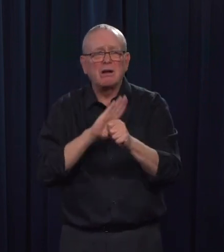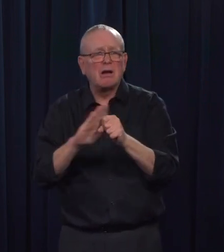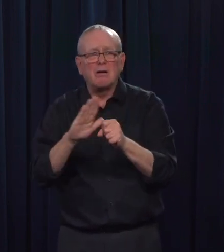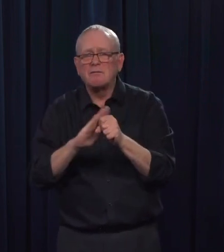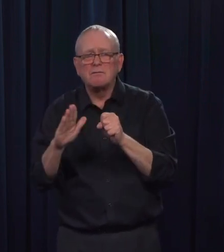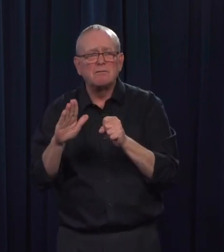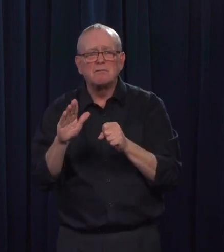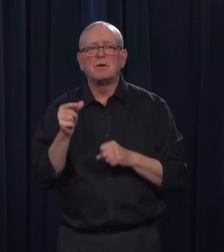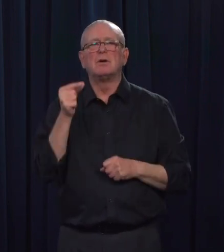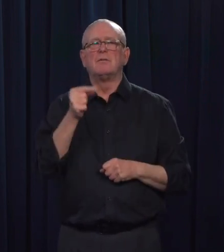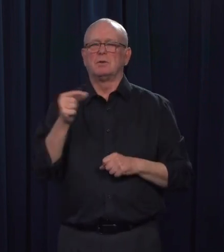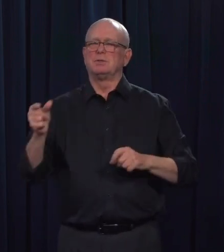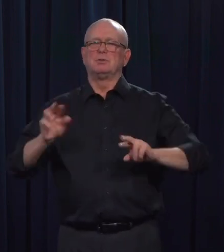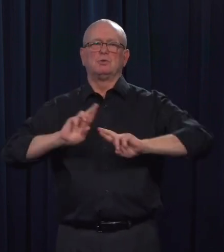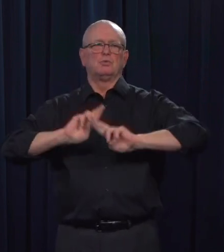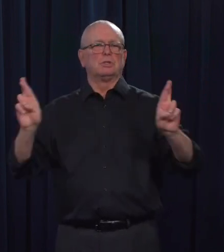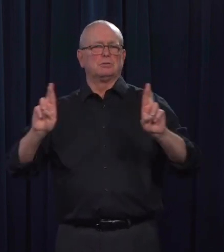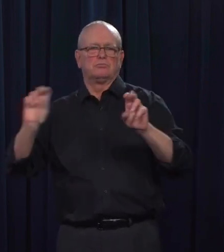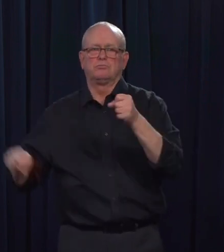into action as required.